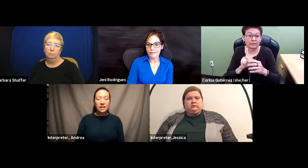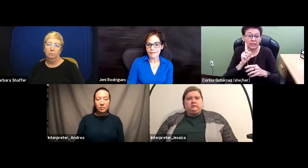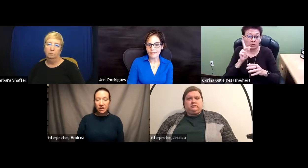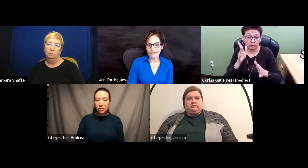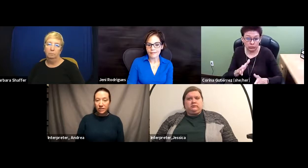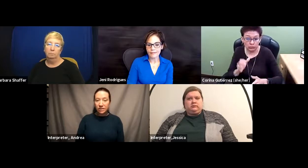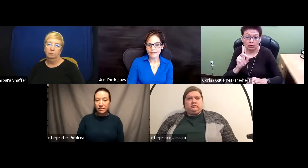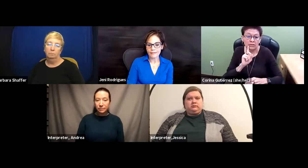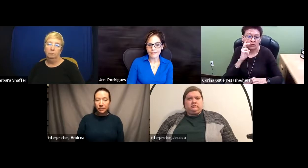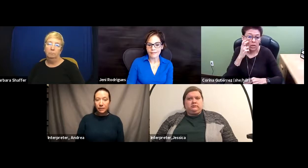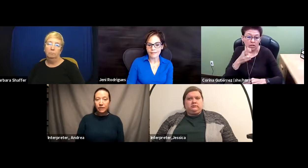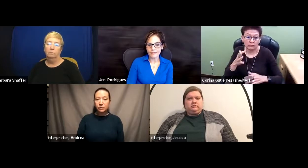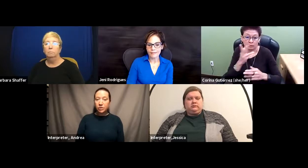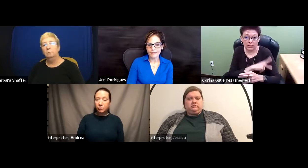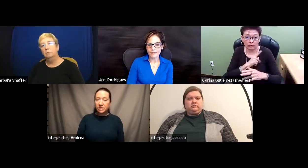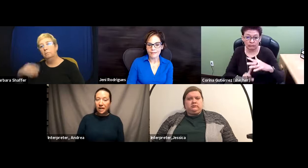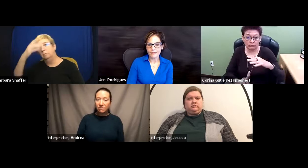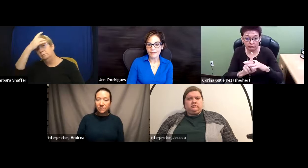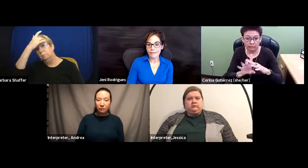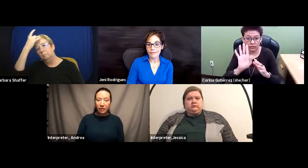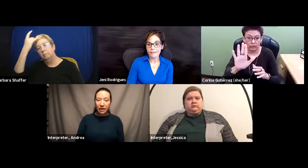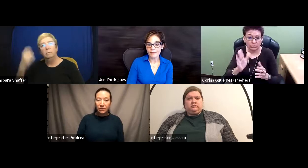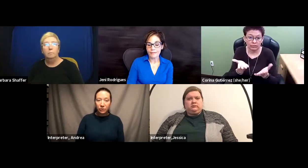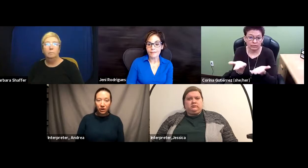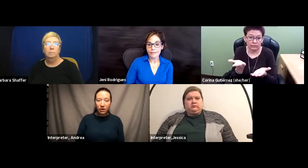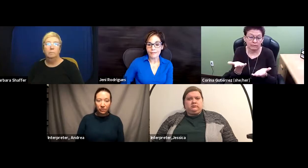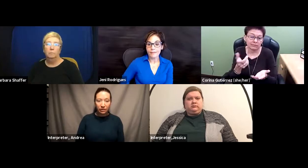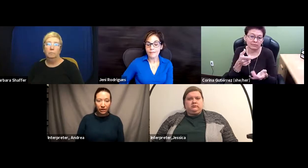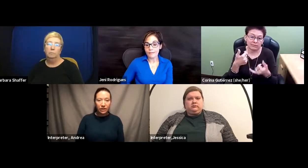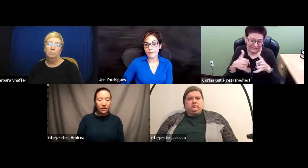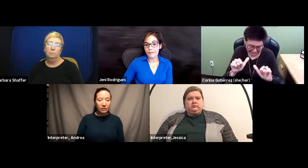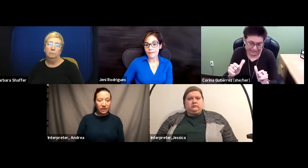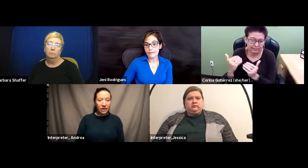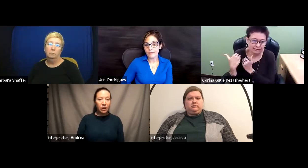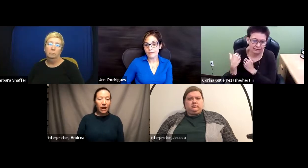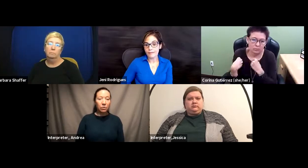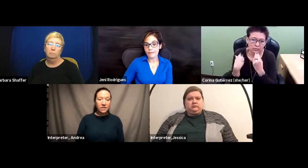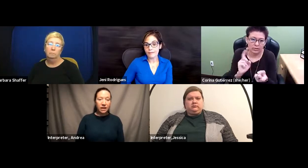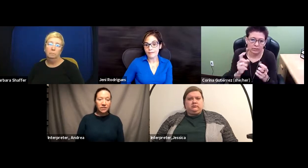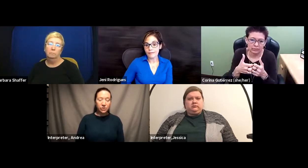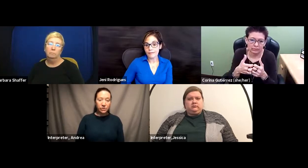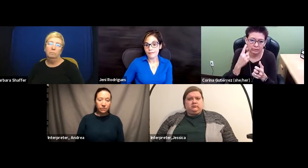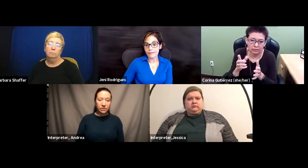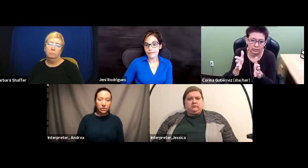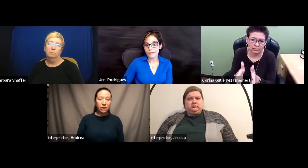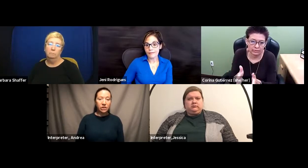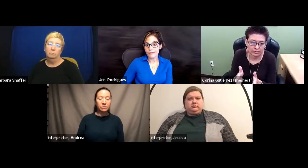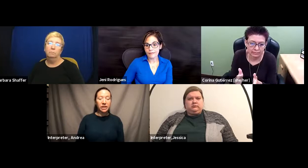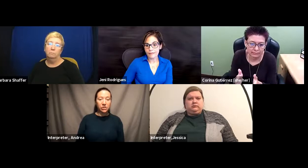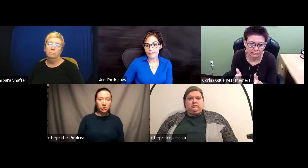patient, which could be deaf, deaf-blind, or hard of hearing, and when they want to access your services, you have an obligation